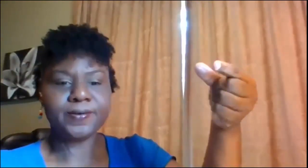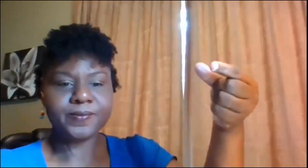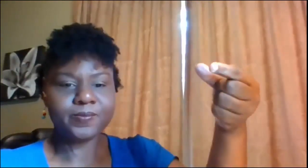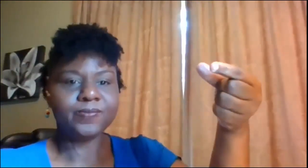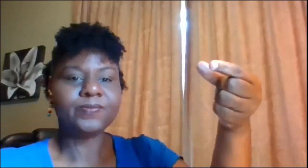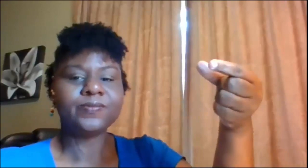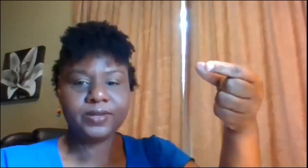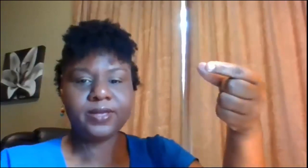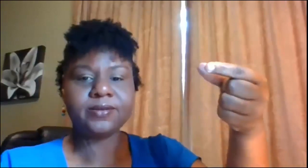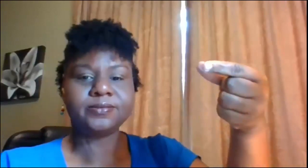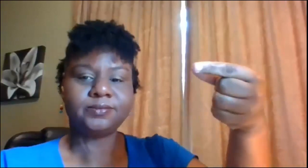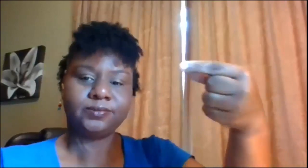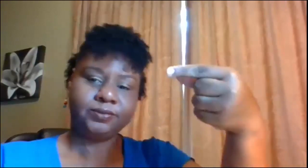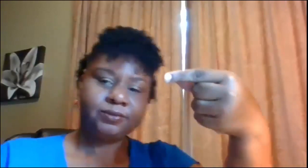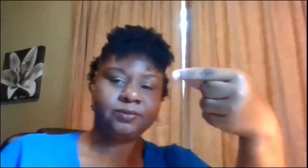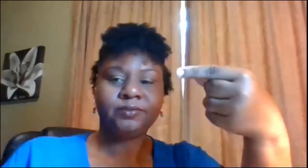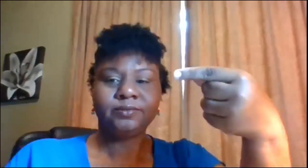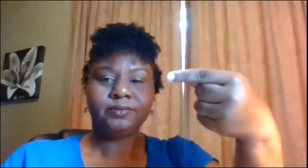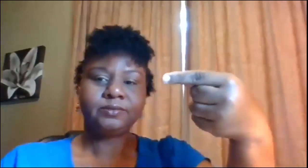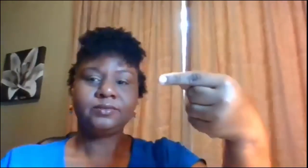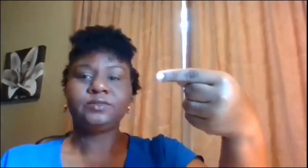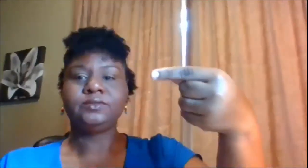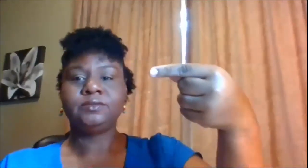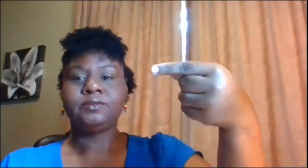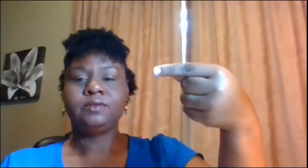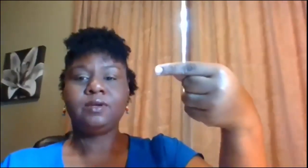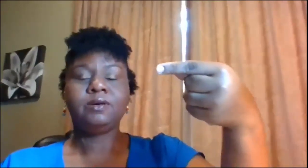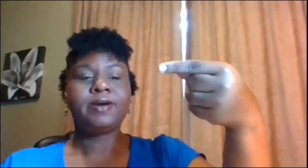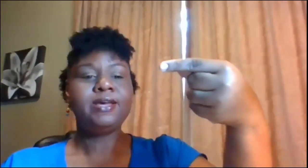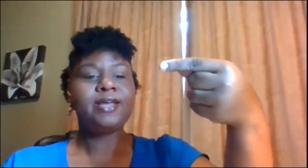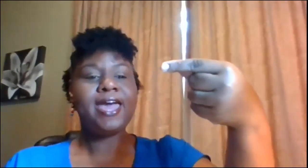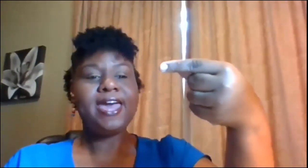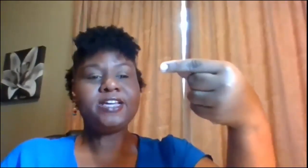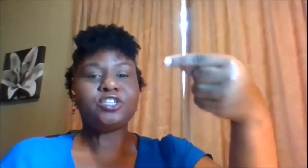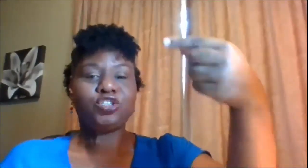good all right H